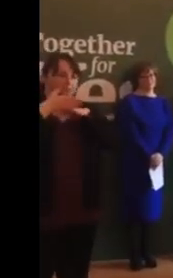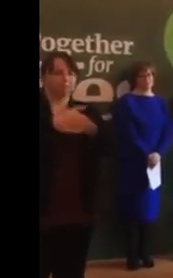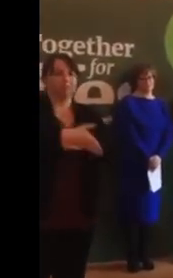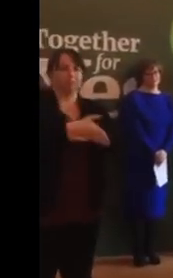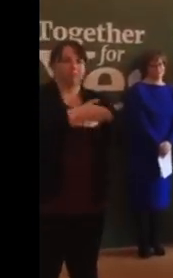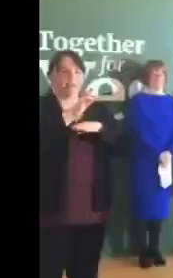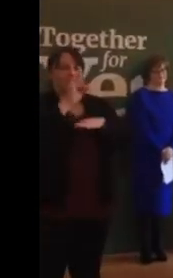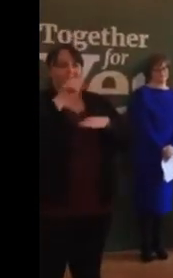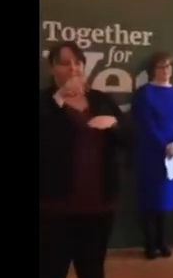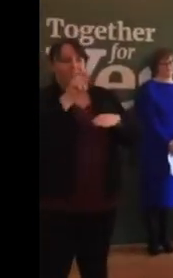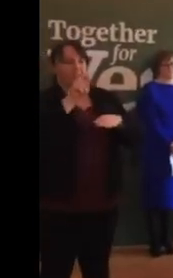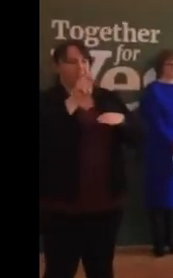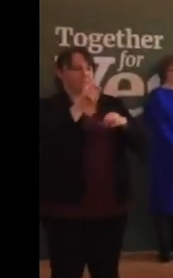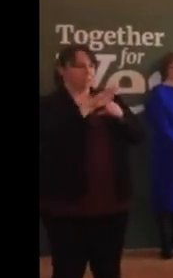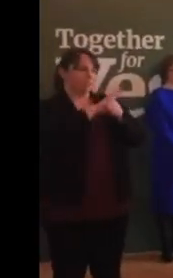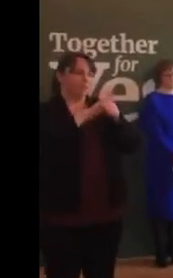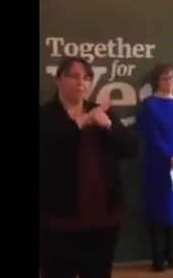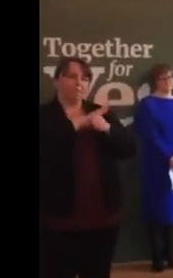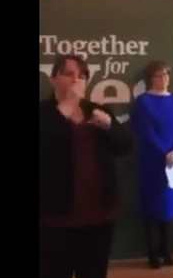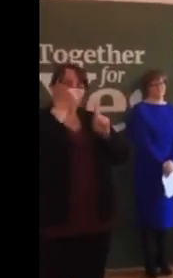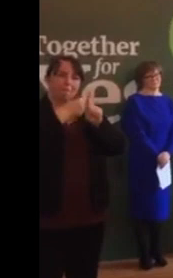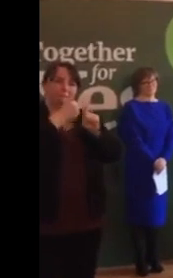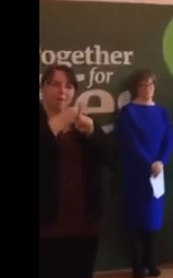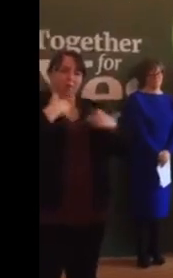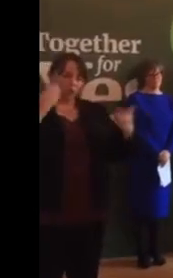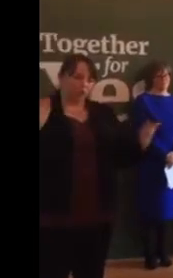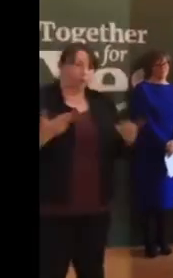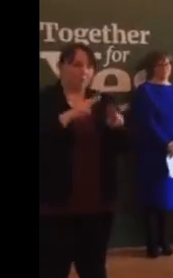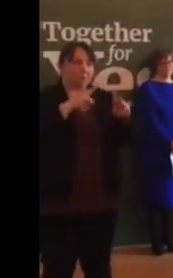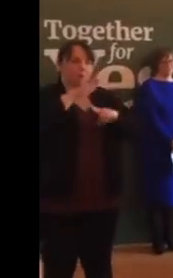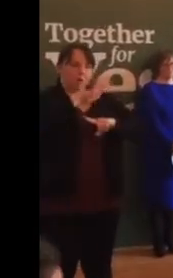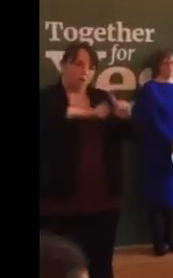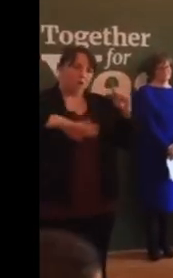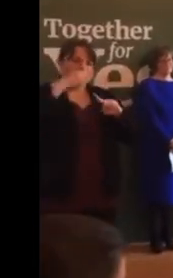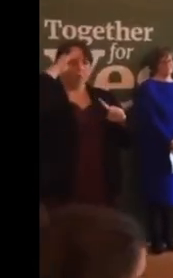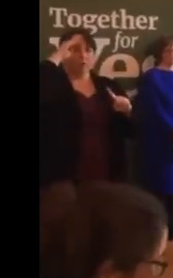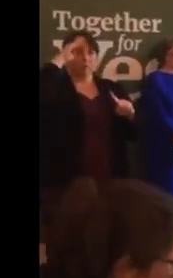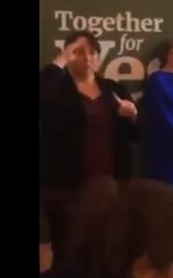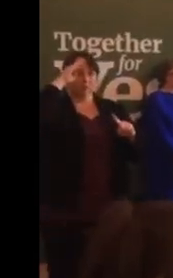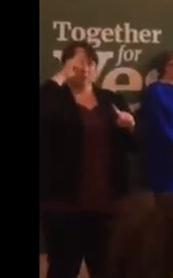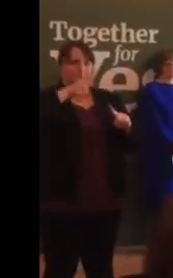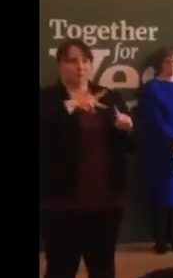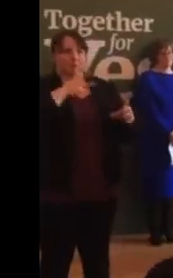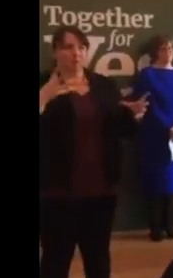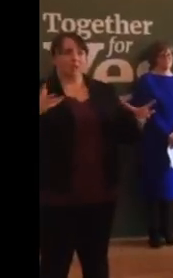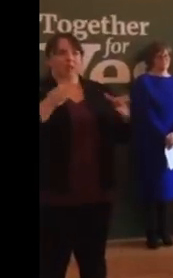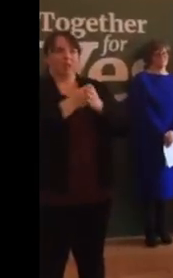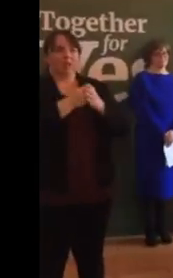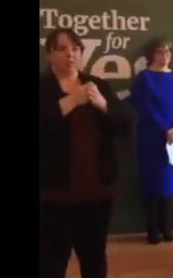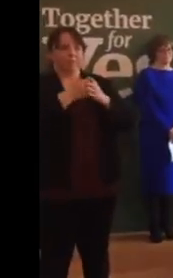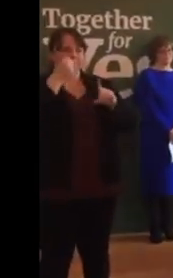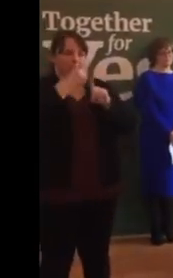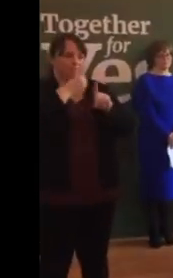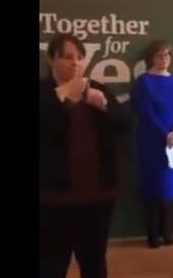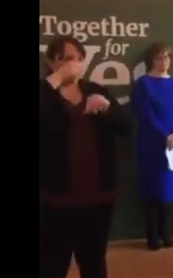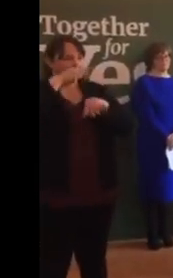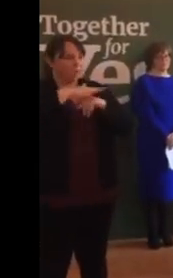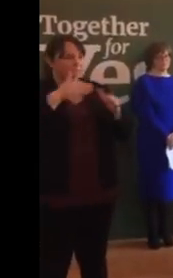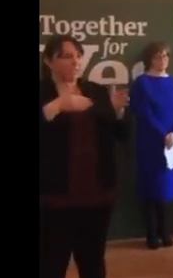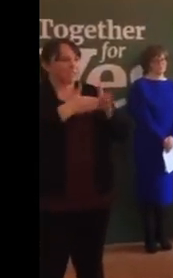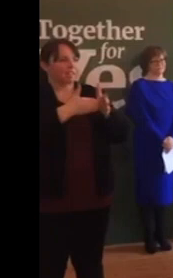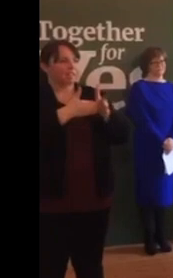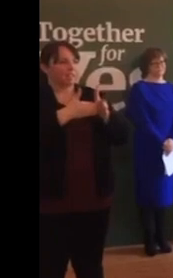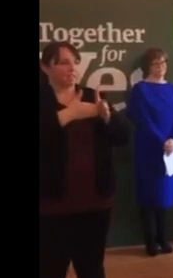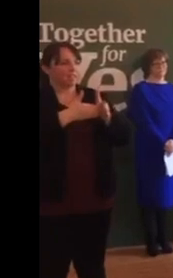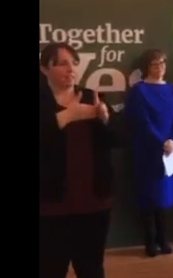campaign, encouraging people all over this country to get together for yes. We'll be